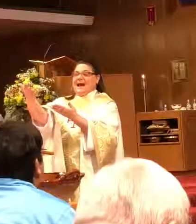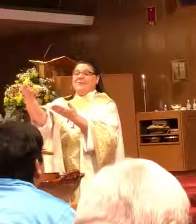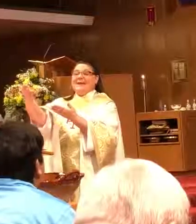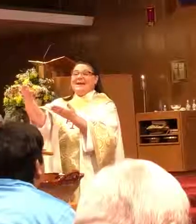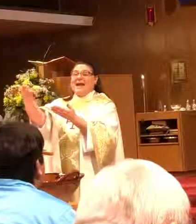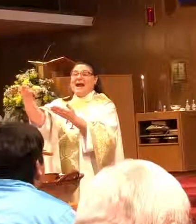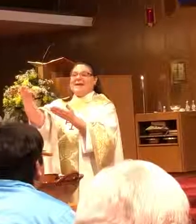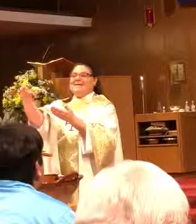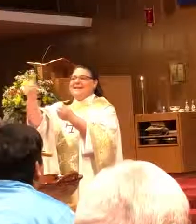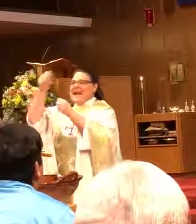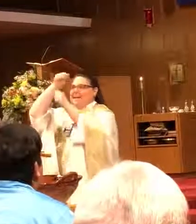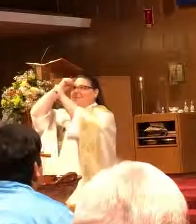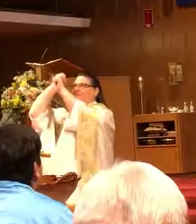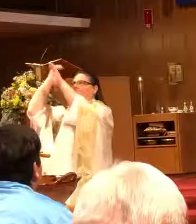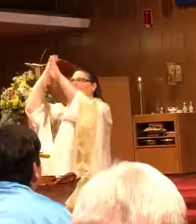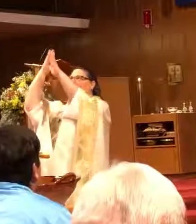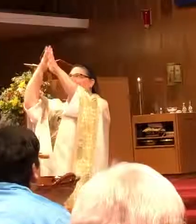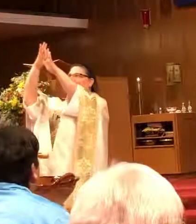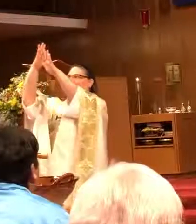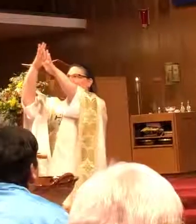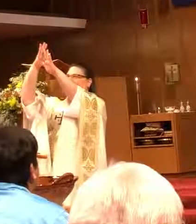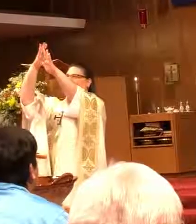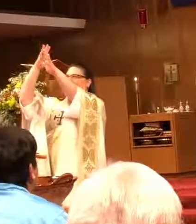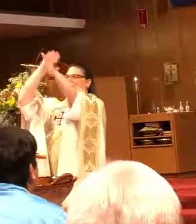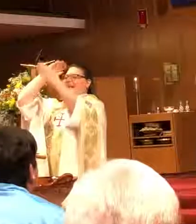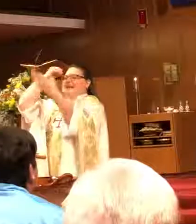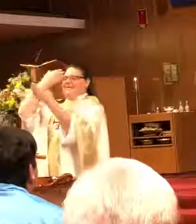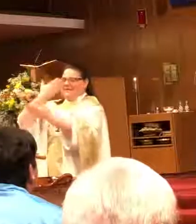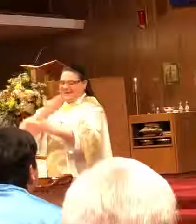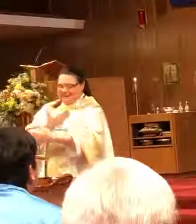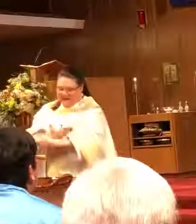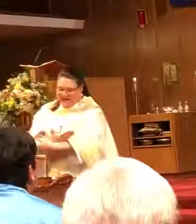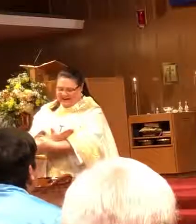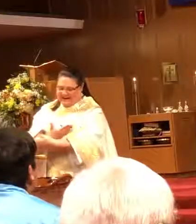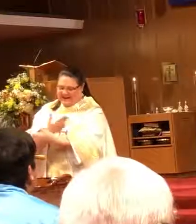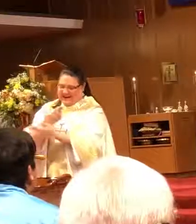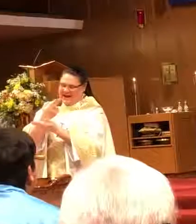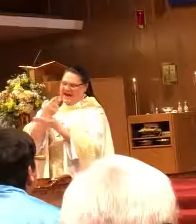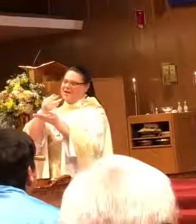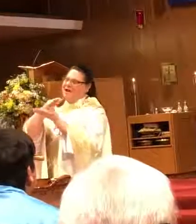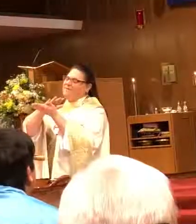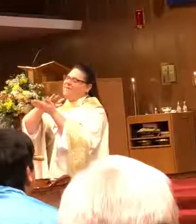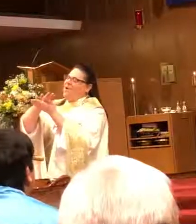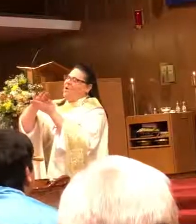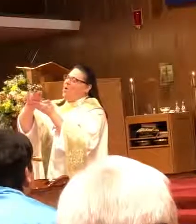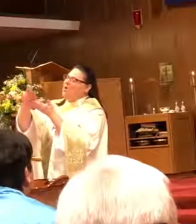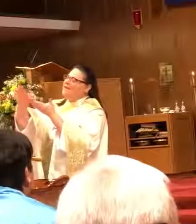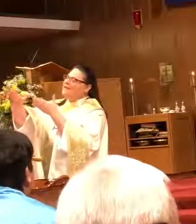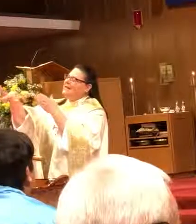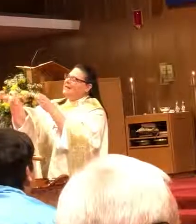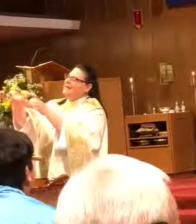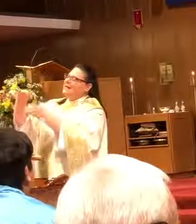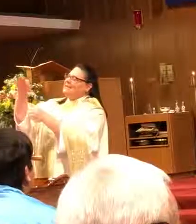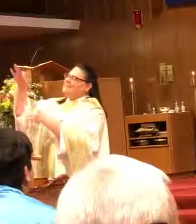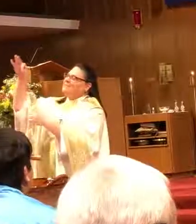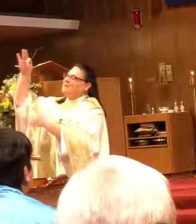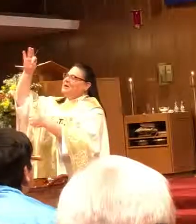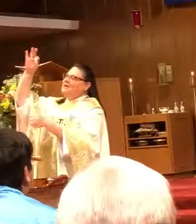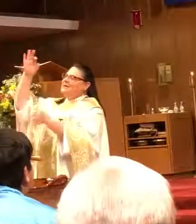And we can add, in the name of the Father, and of the Son, and of the Holy Spirit,